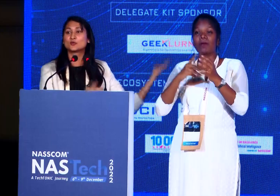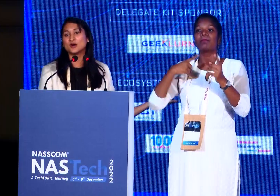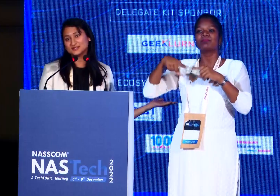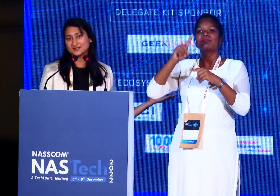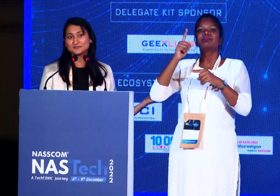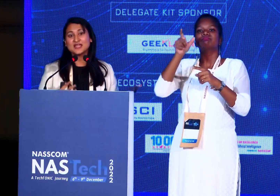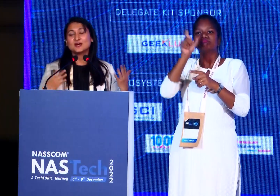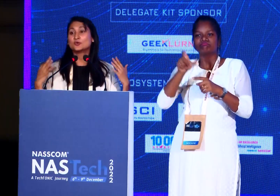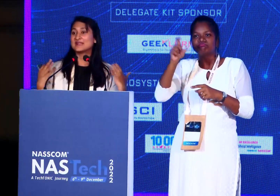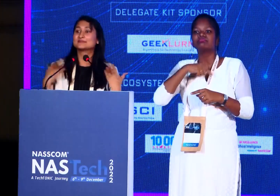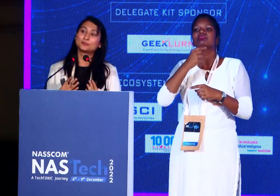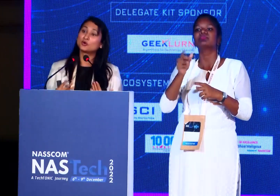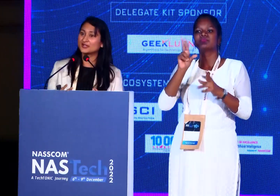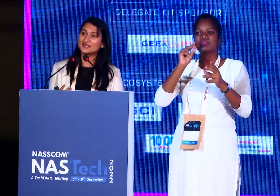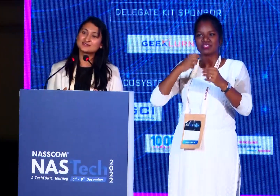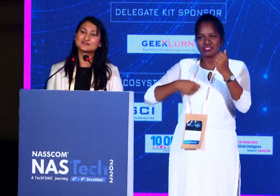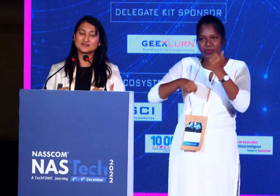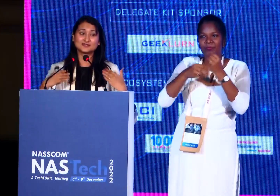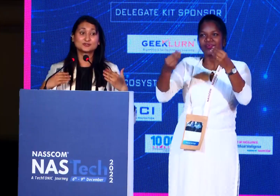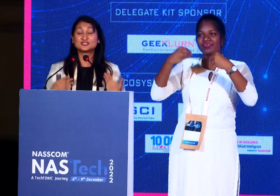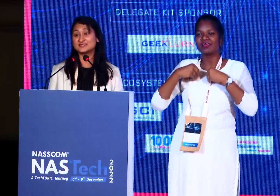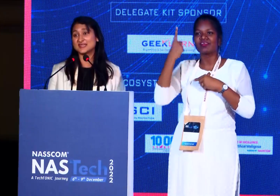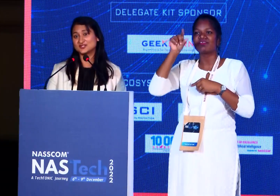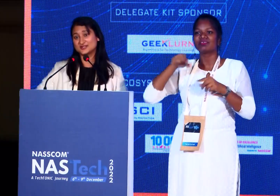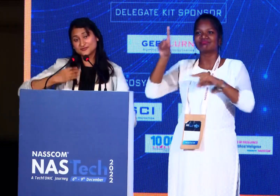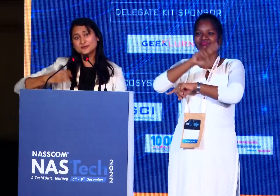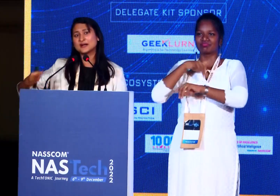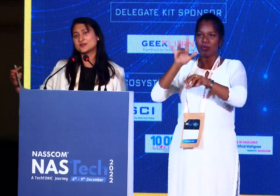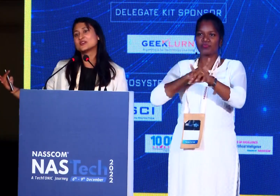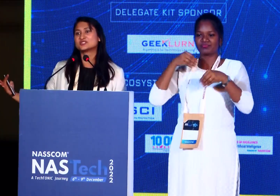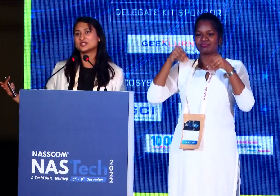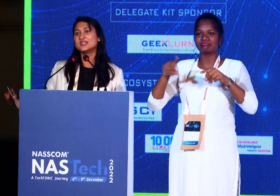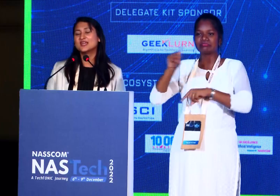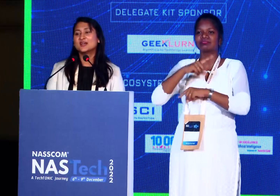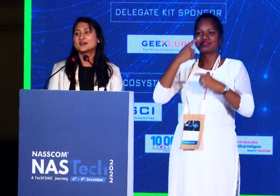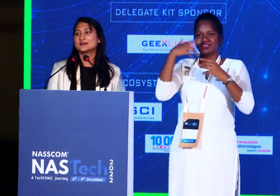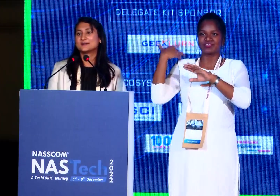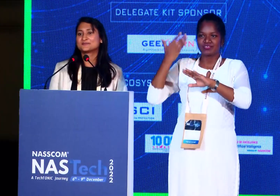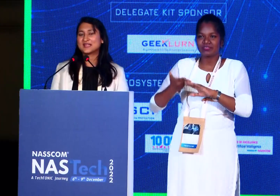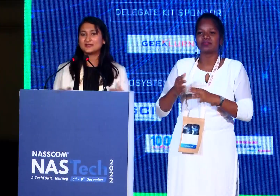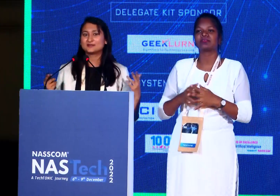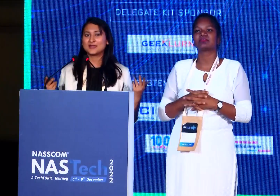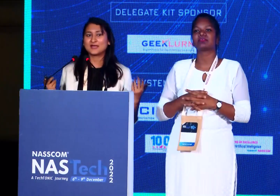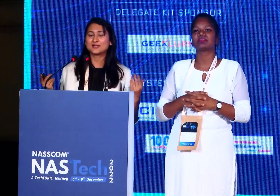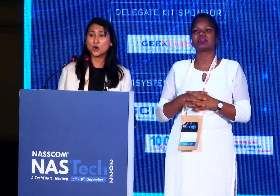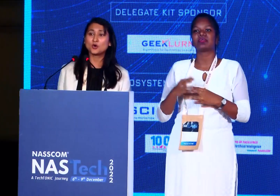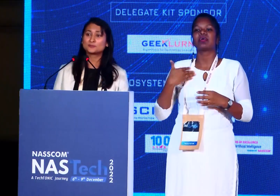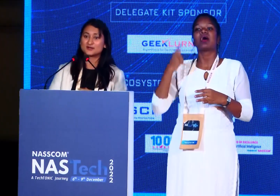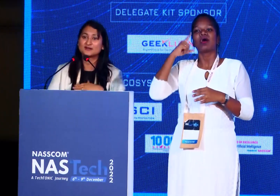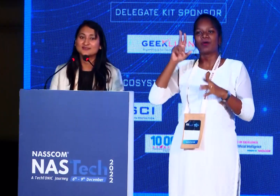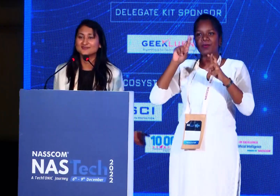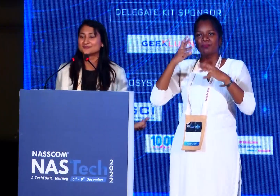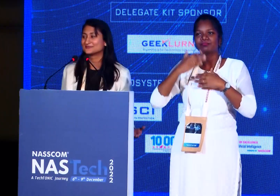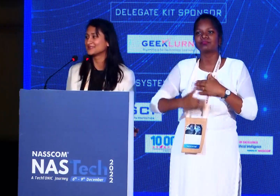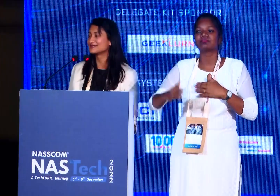players like Qualcomm who had supported us to this stage at different part of our journey. And I hope